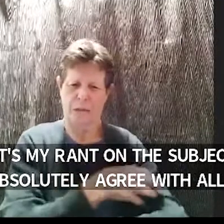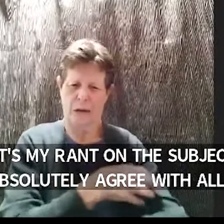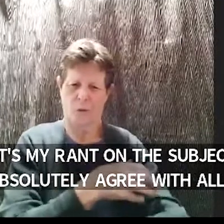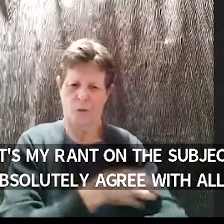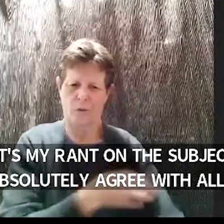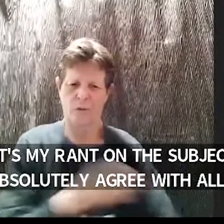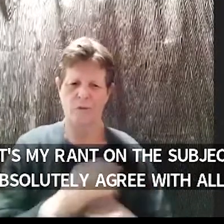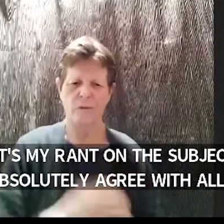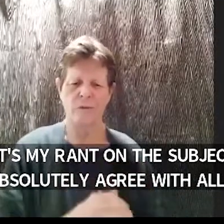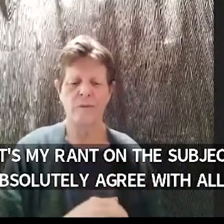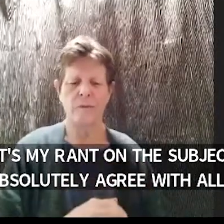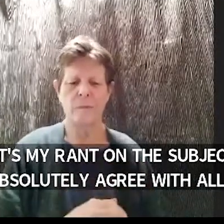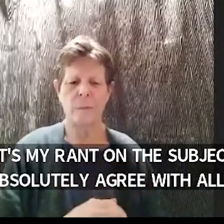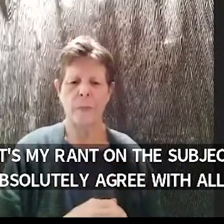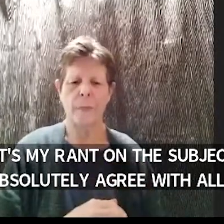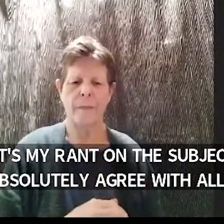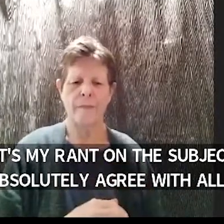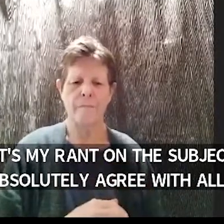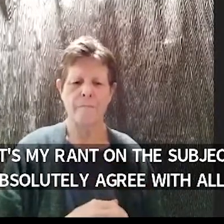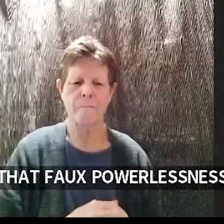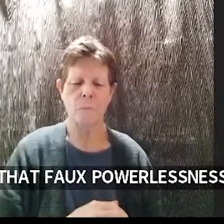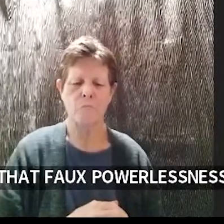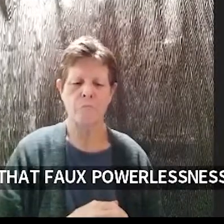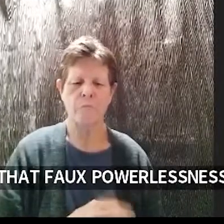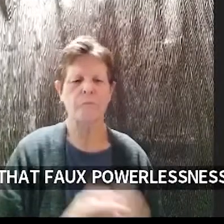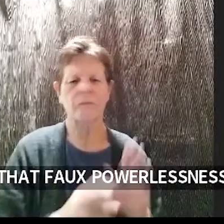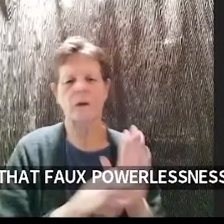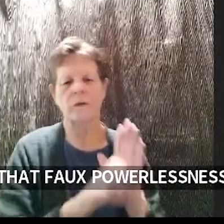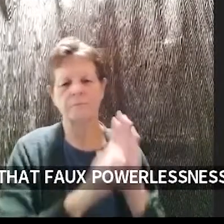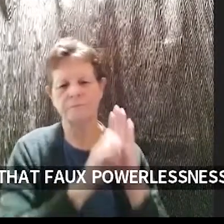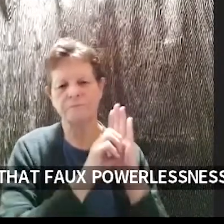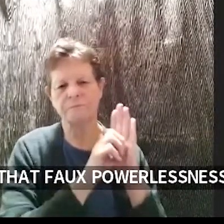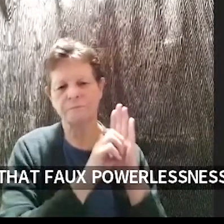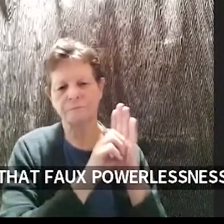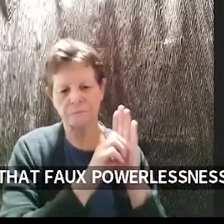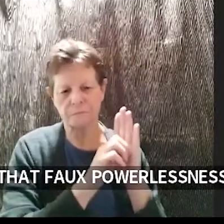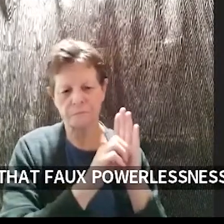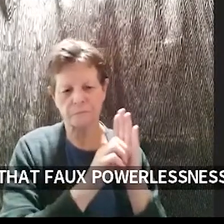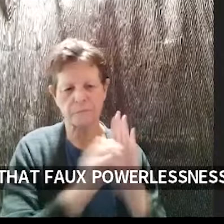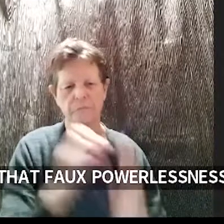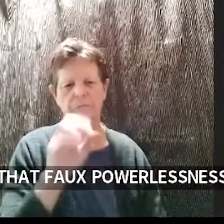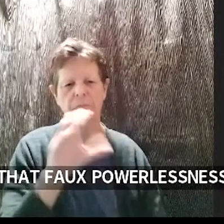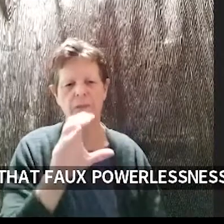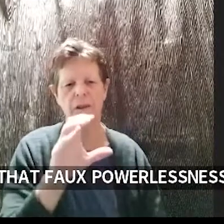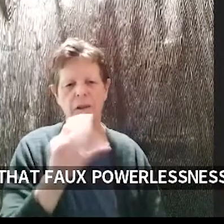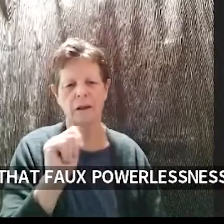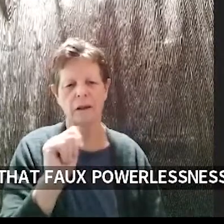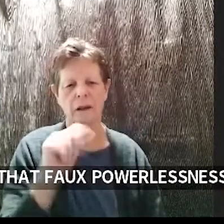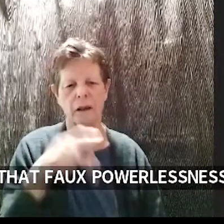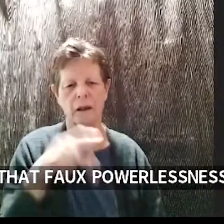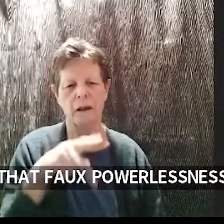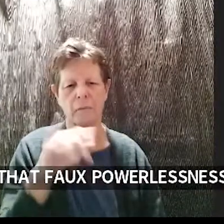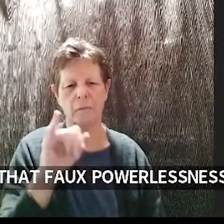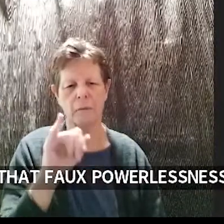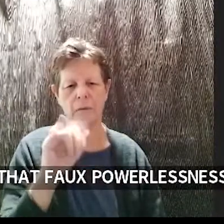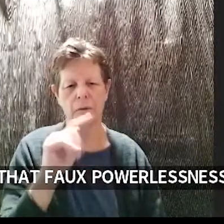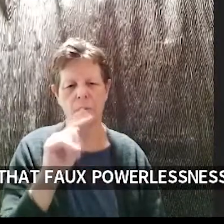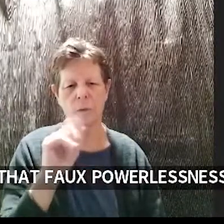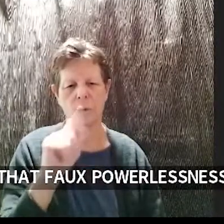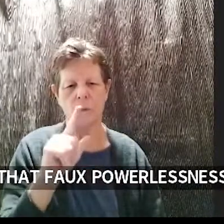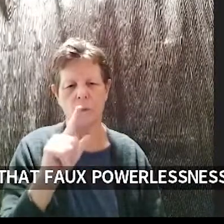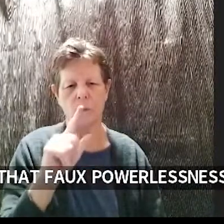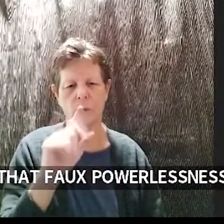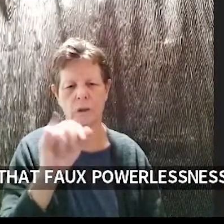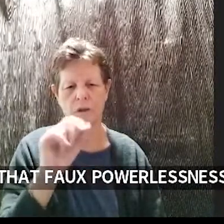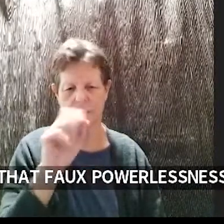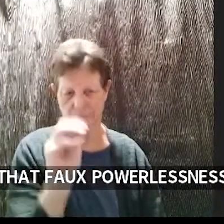and i mean like capitalism feeds itself in that regard in that people are